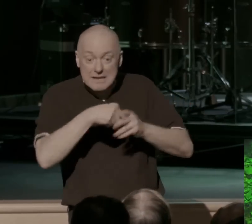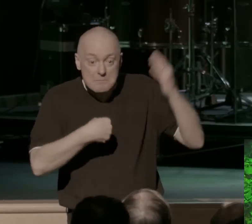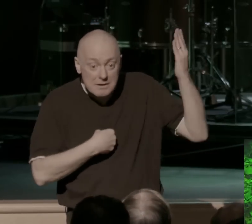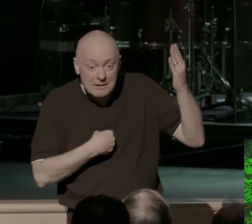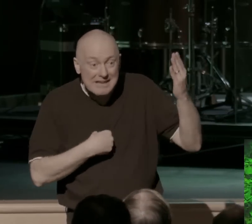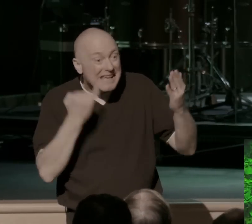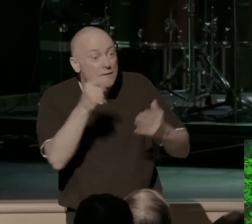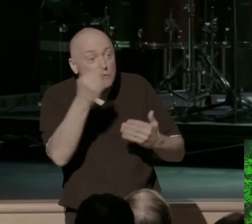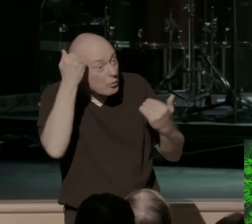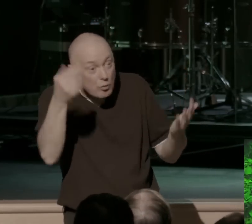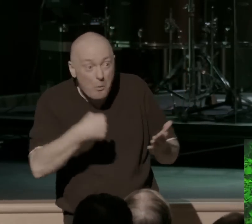know me, if you don't know my word.